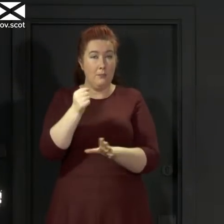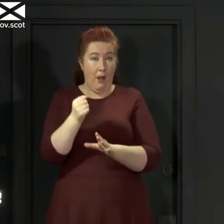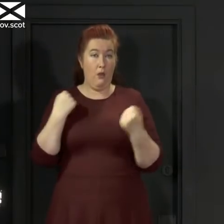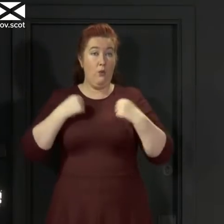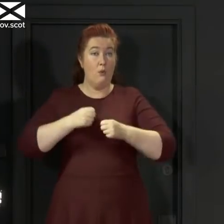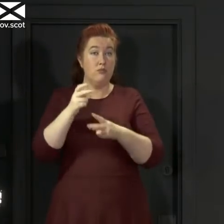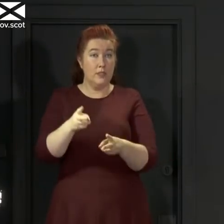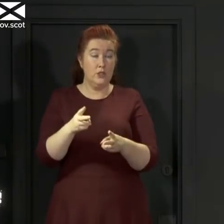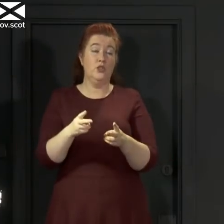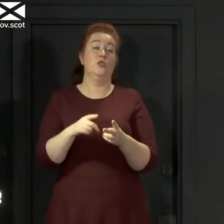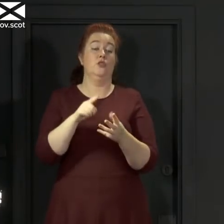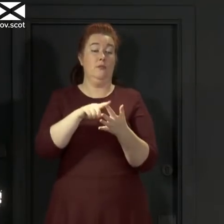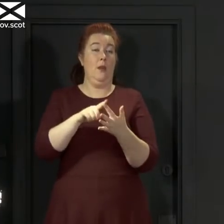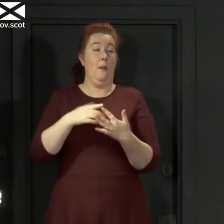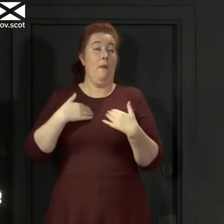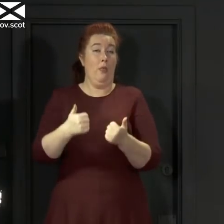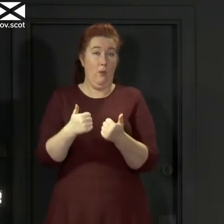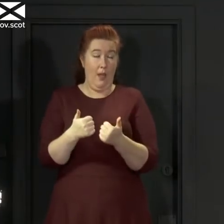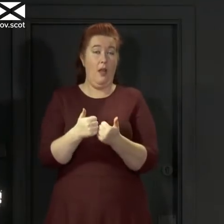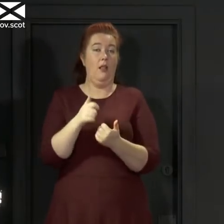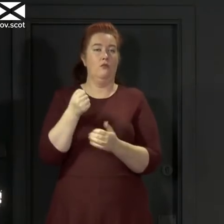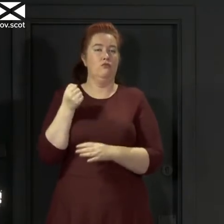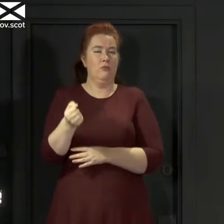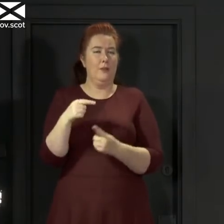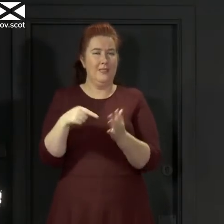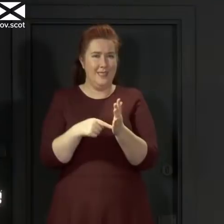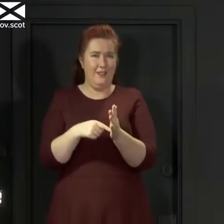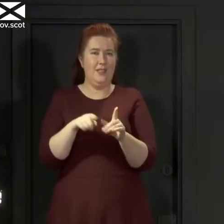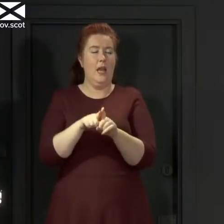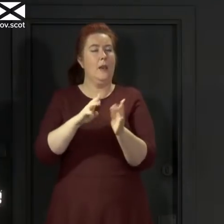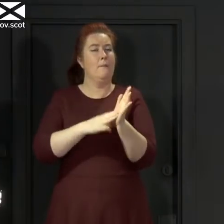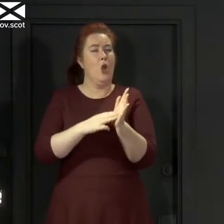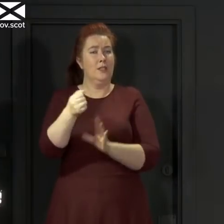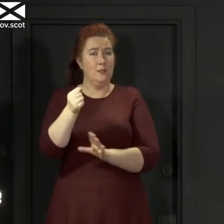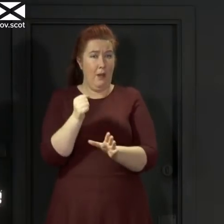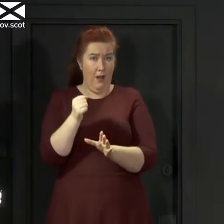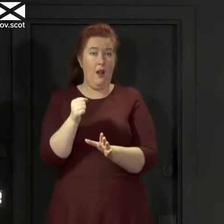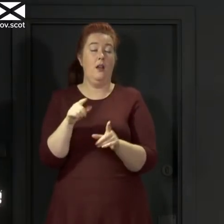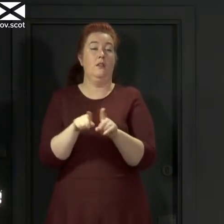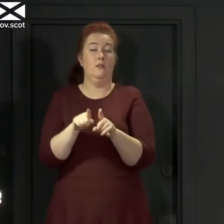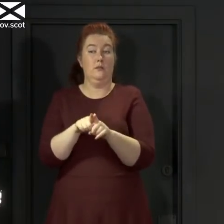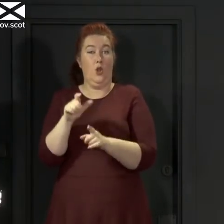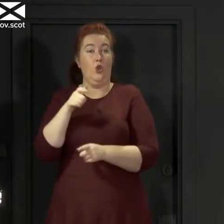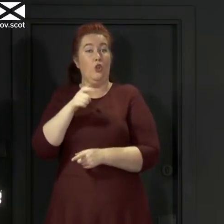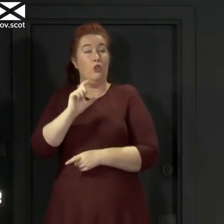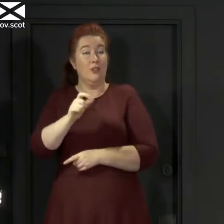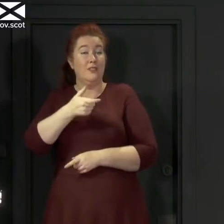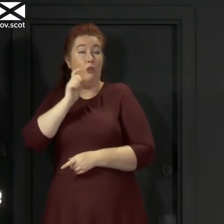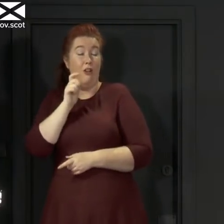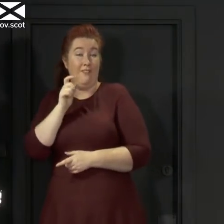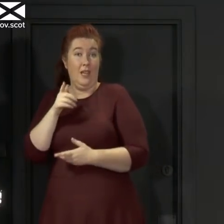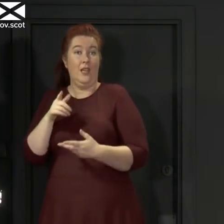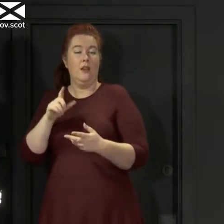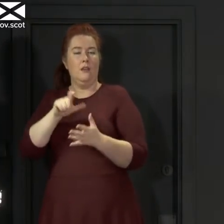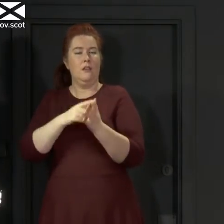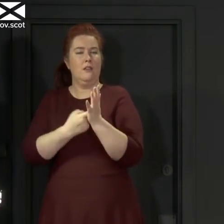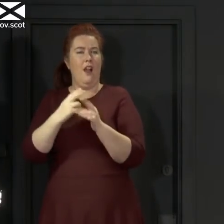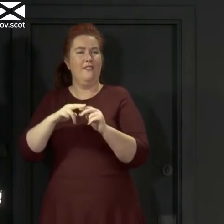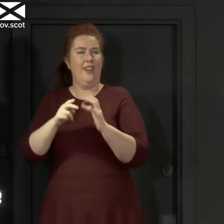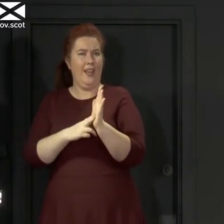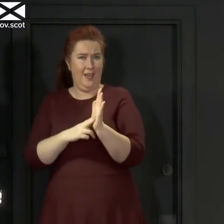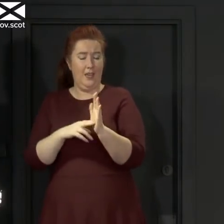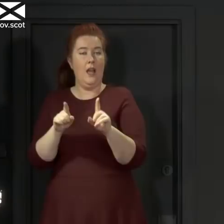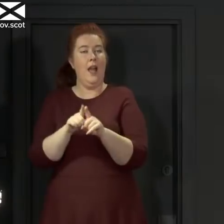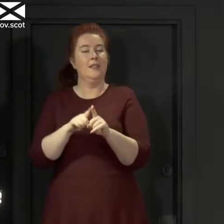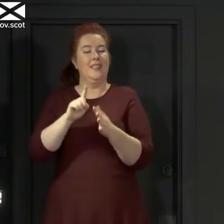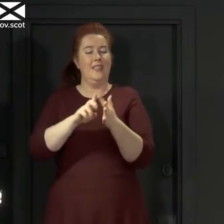Tavern, and Merlin's Bar in Motherwell, Costa Coffee in Carfin, and End Clothing in Glasgow for their cooperation. But I would